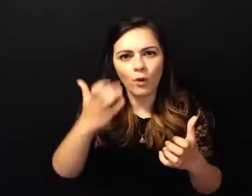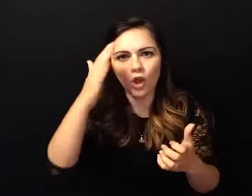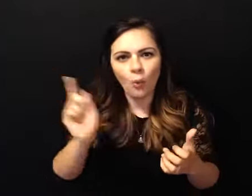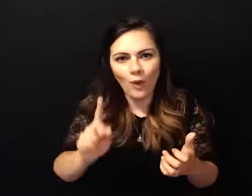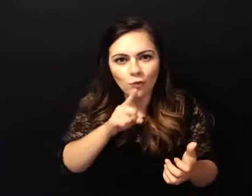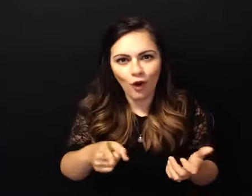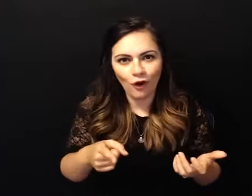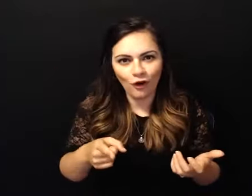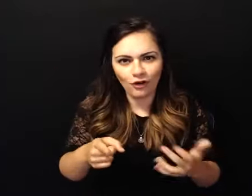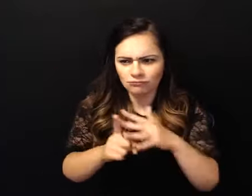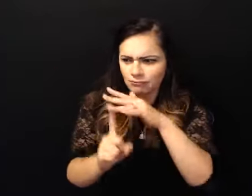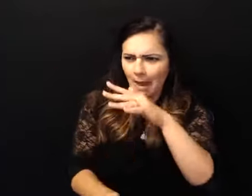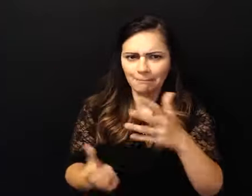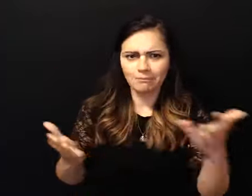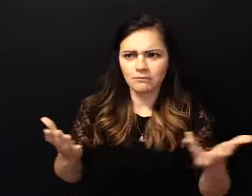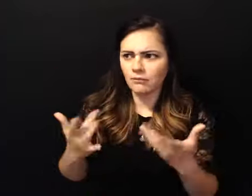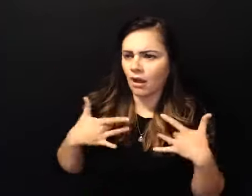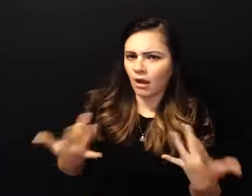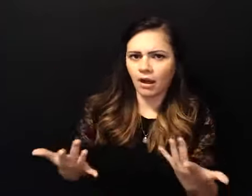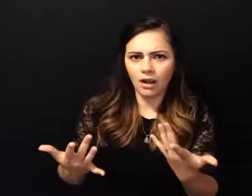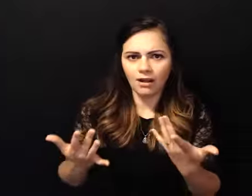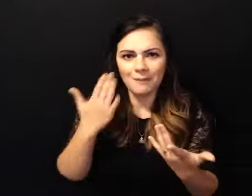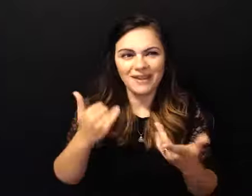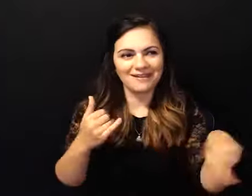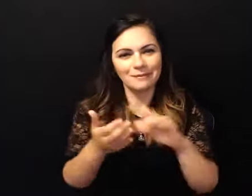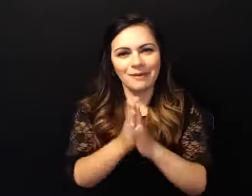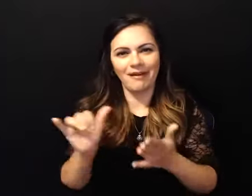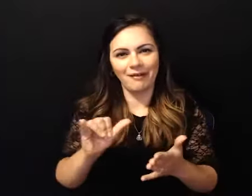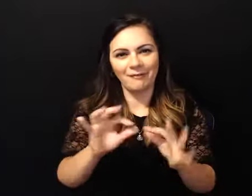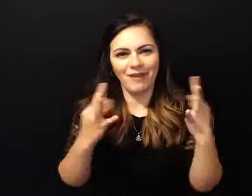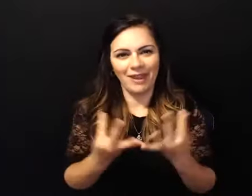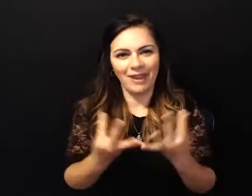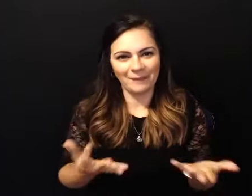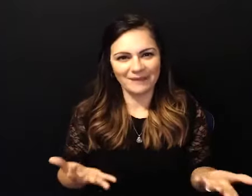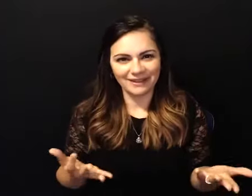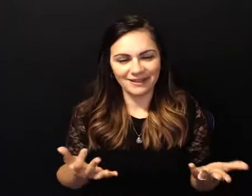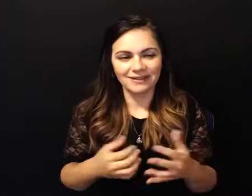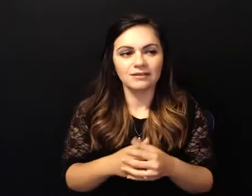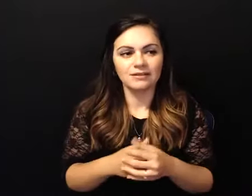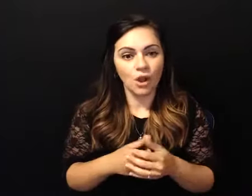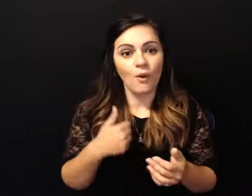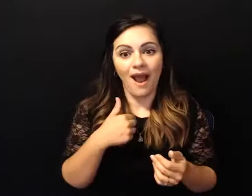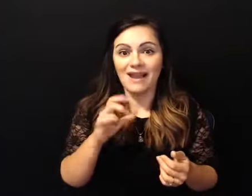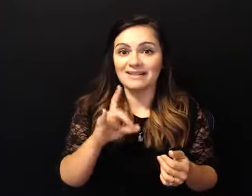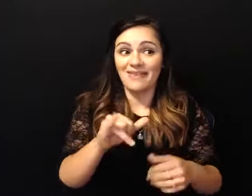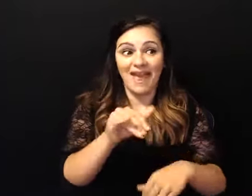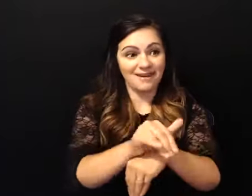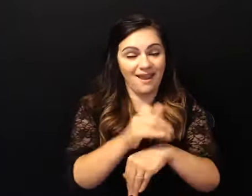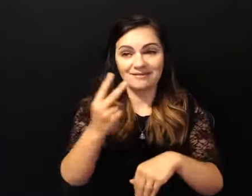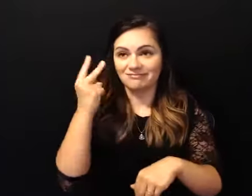you by doing those simple steps and i had no idea those are the things that i was doing so i stand up in front of my home group that particular day and i cry through my whole